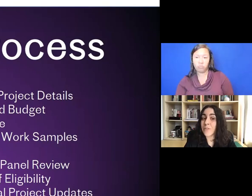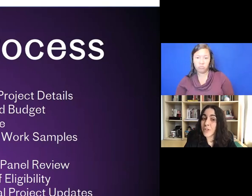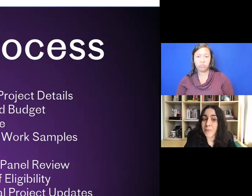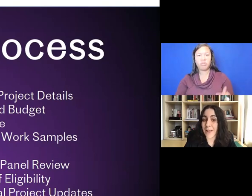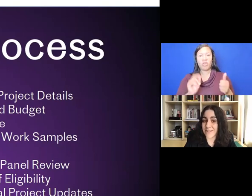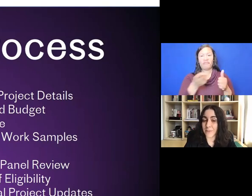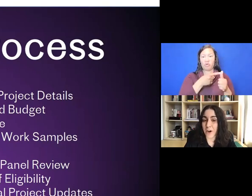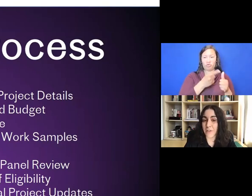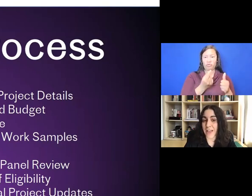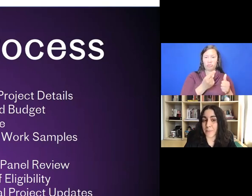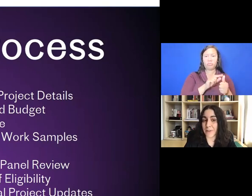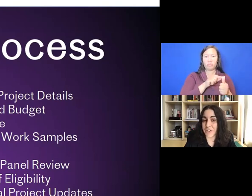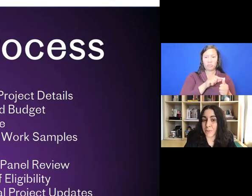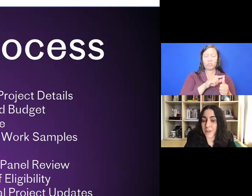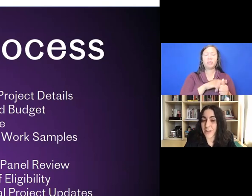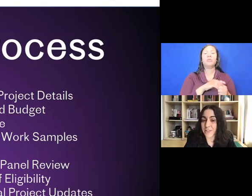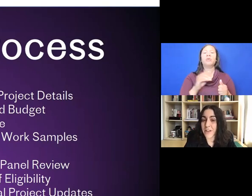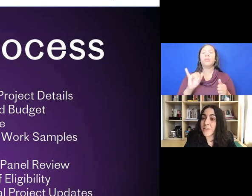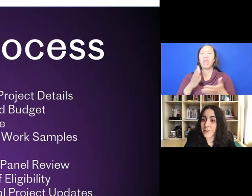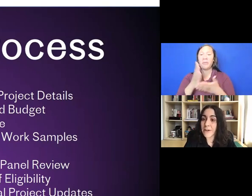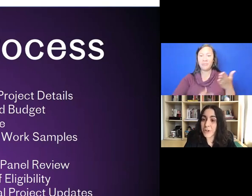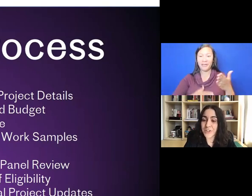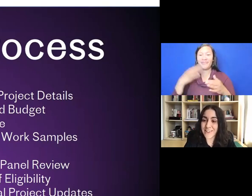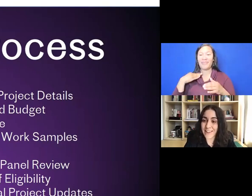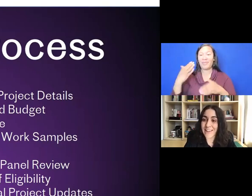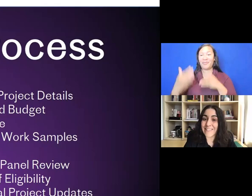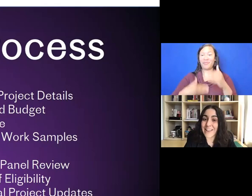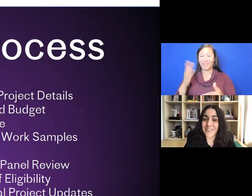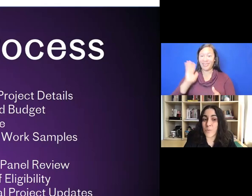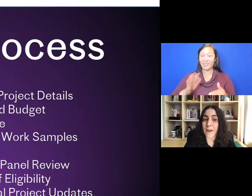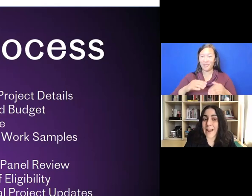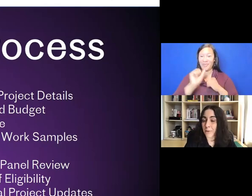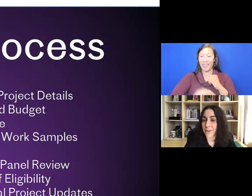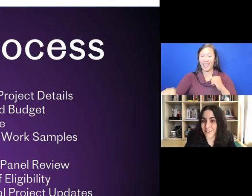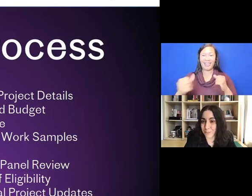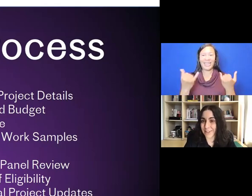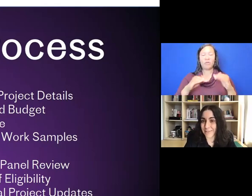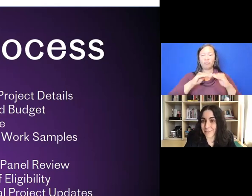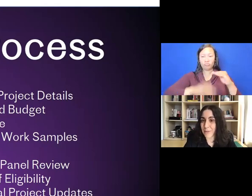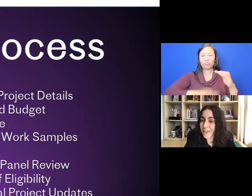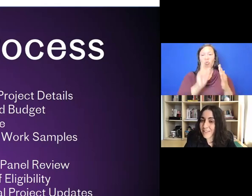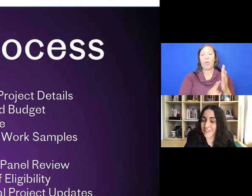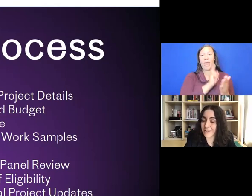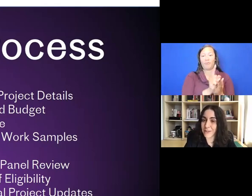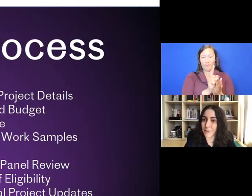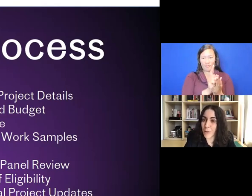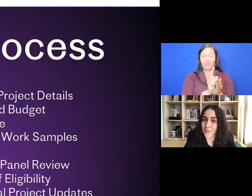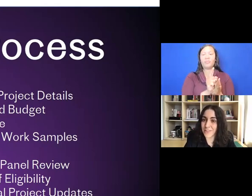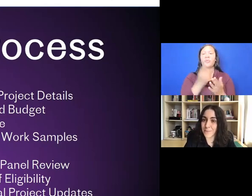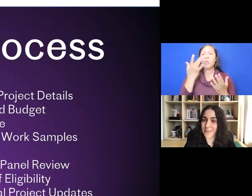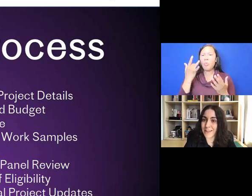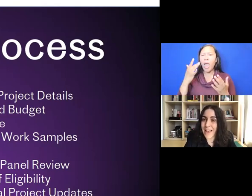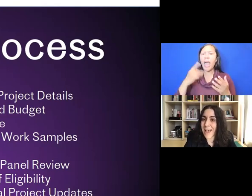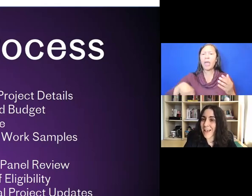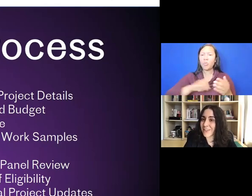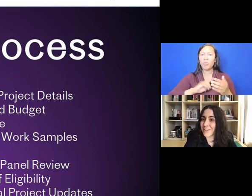We've streamlined this part of the application process, so it now should take less than one hour to complete. And we've done this because we want this